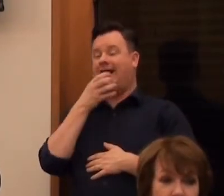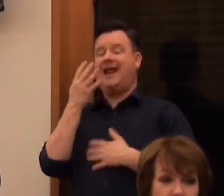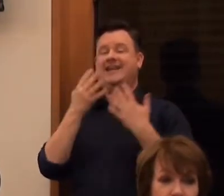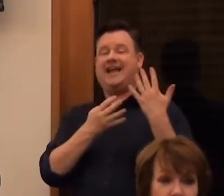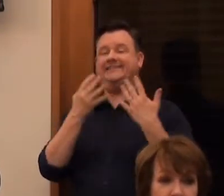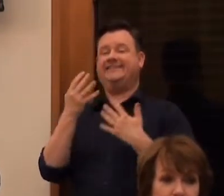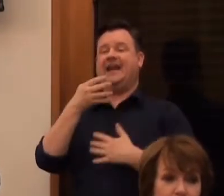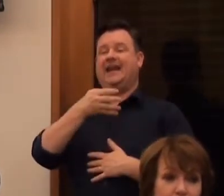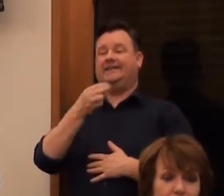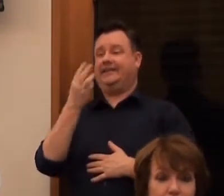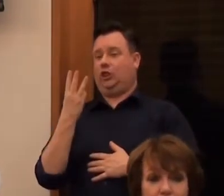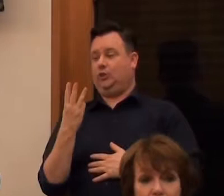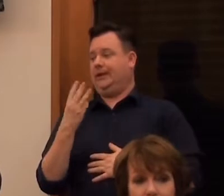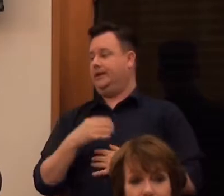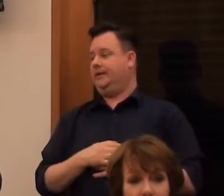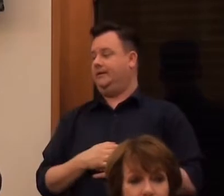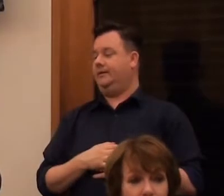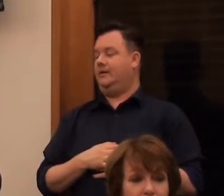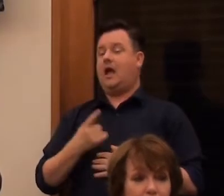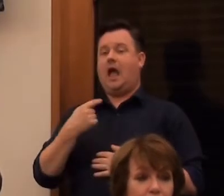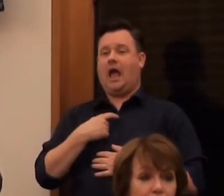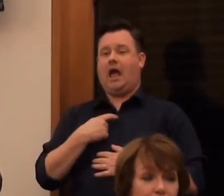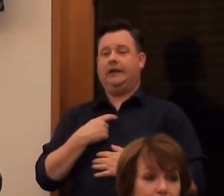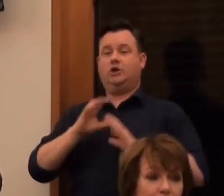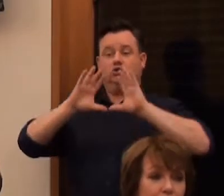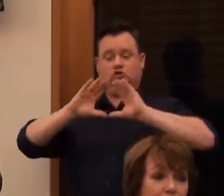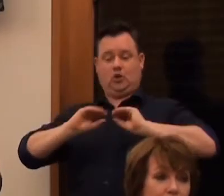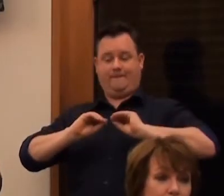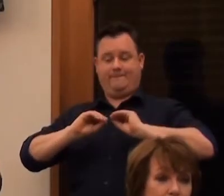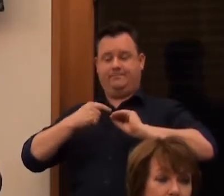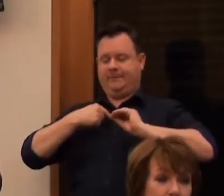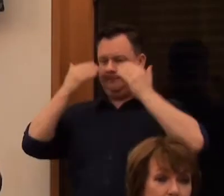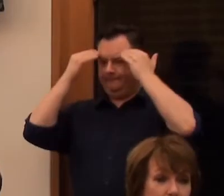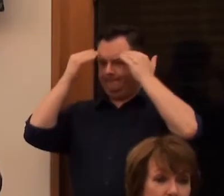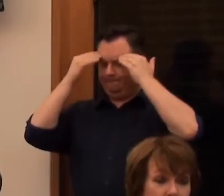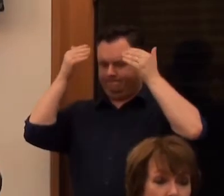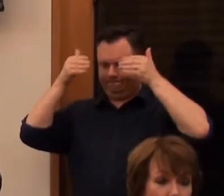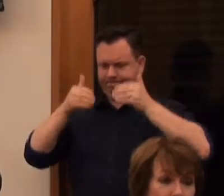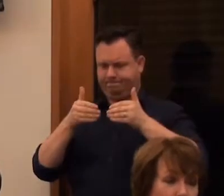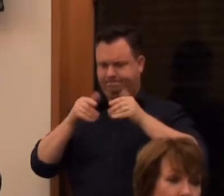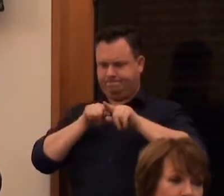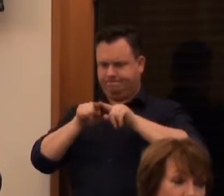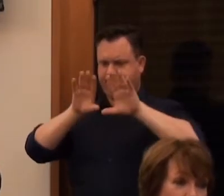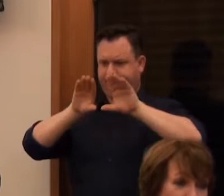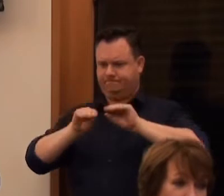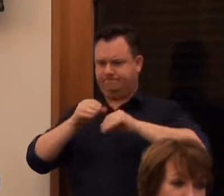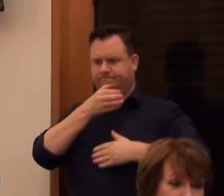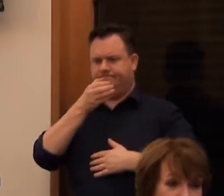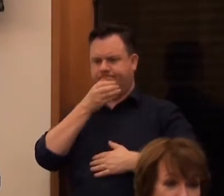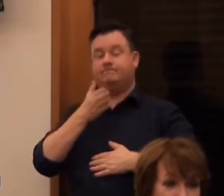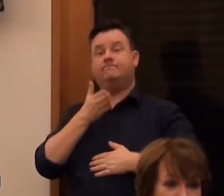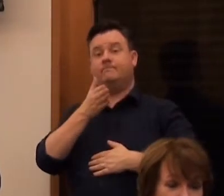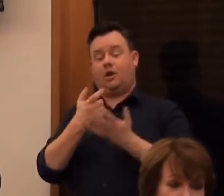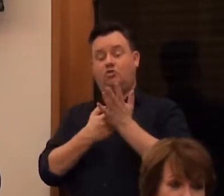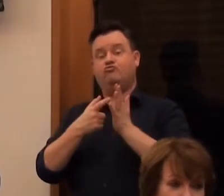I somehow managed to get myself in a mental position to try and stop drinking. I went to a